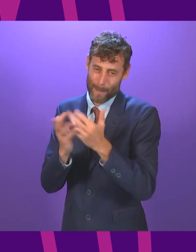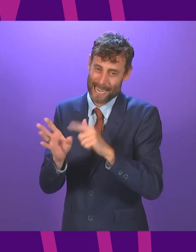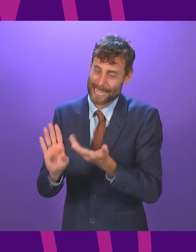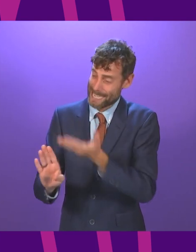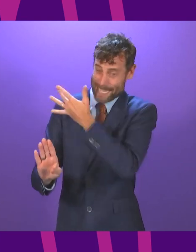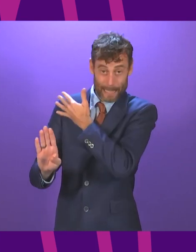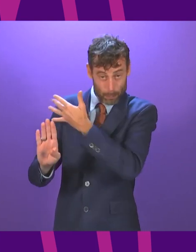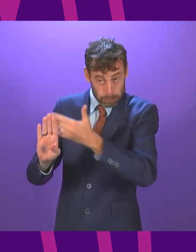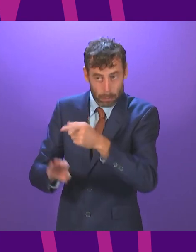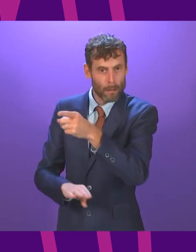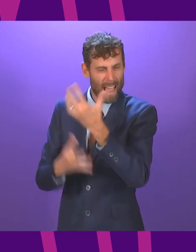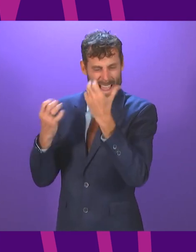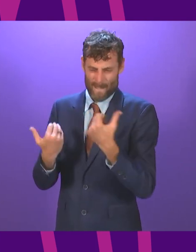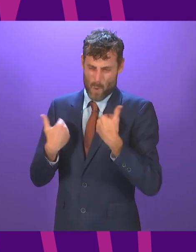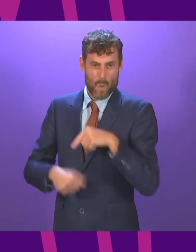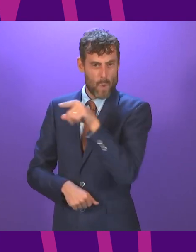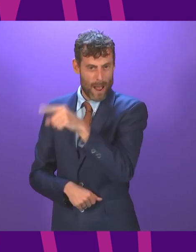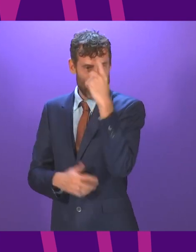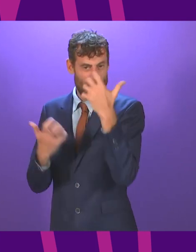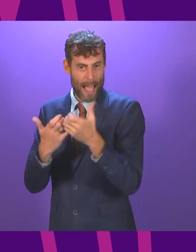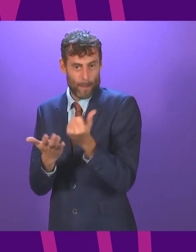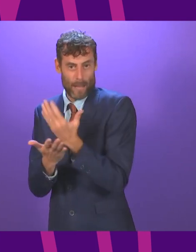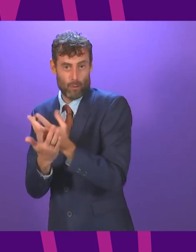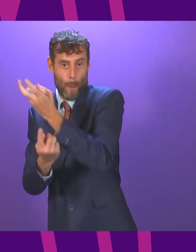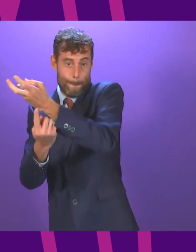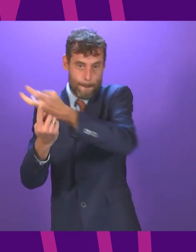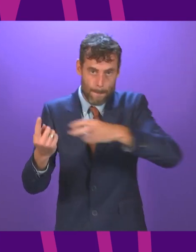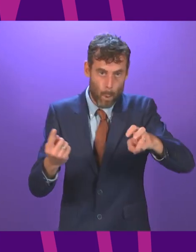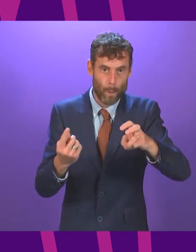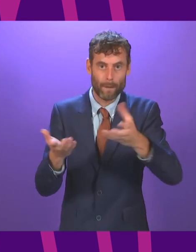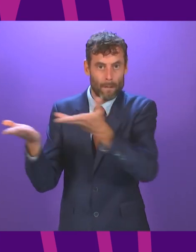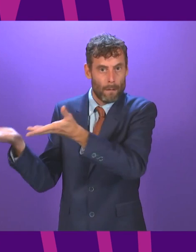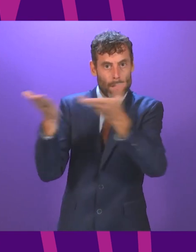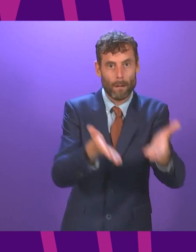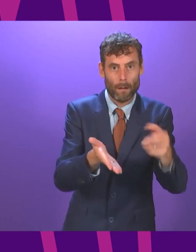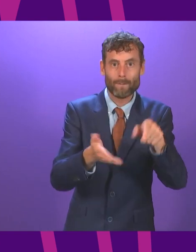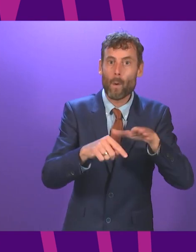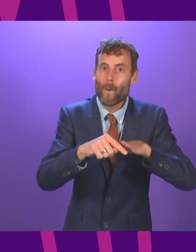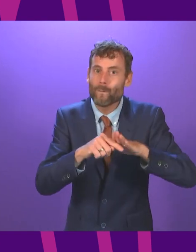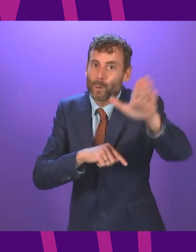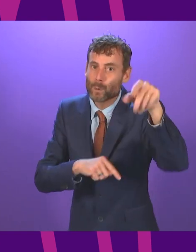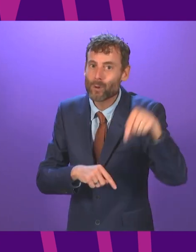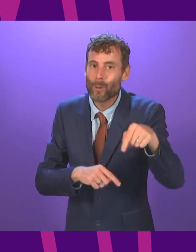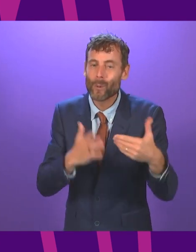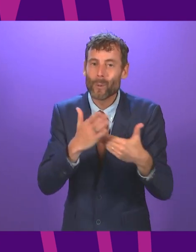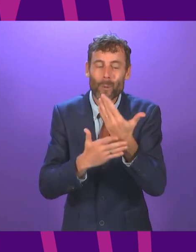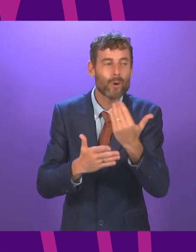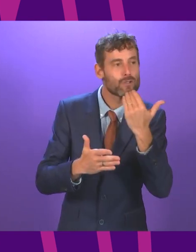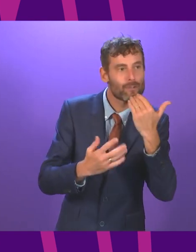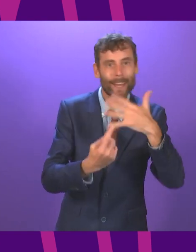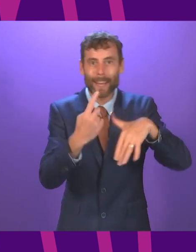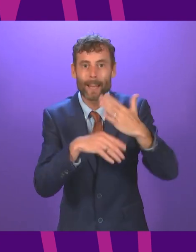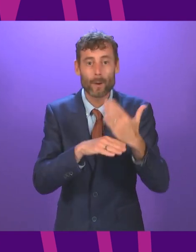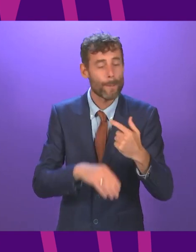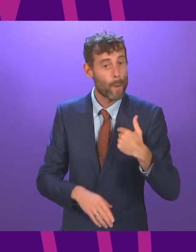the alternatives that we need. Other parties, I hope, will be part of that. But we, all of us, have an inescapable duty